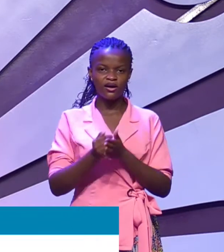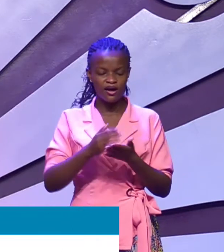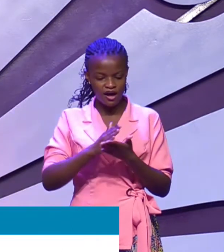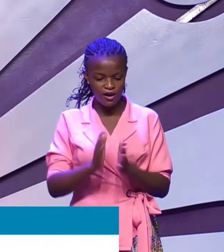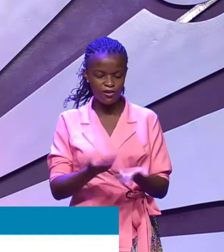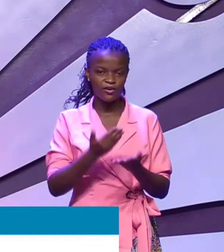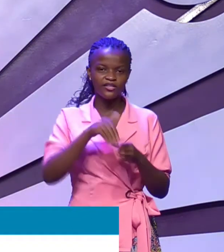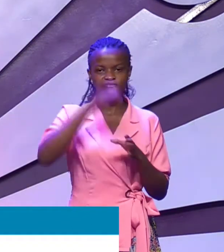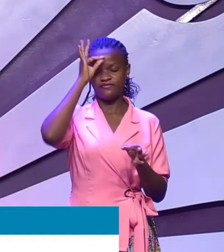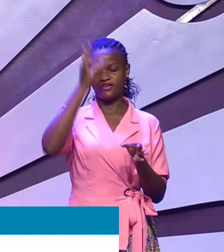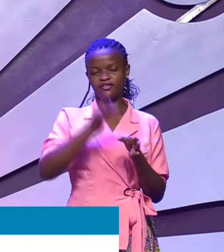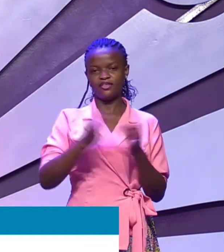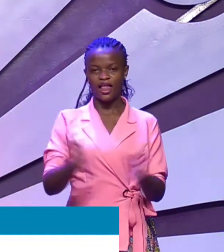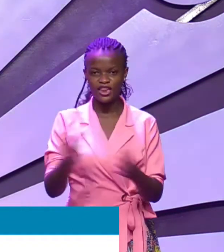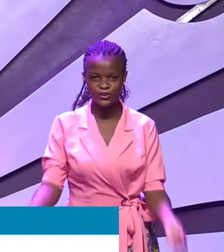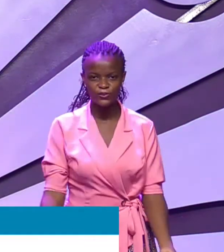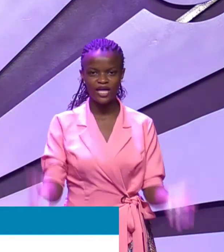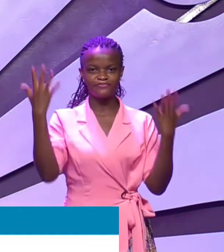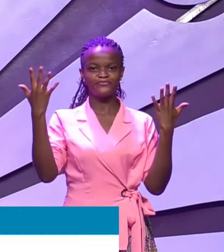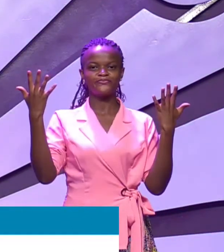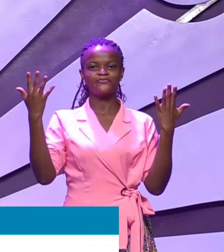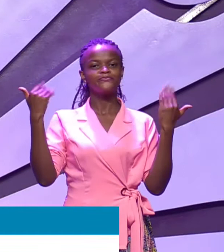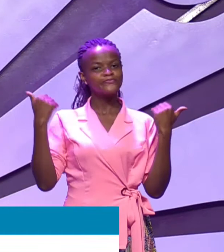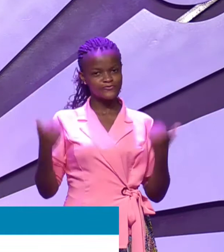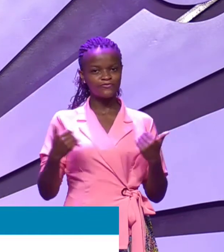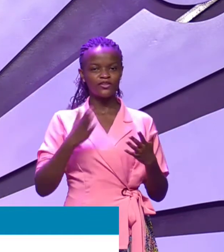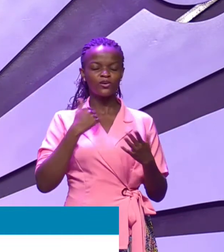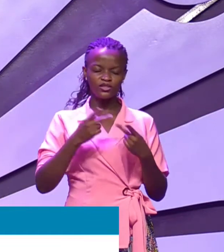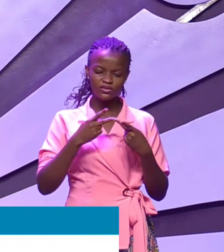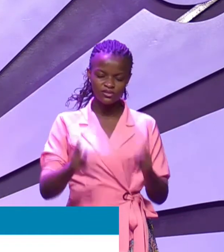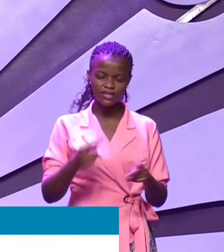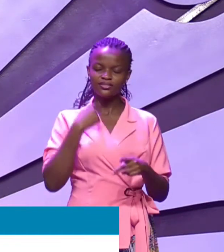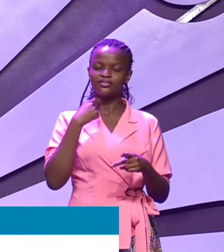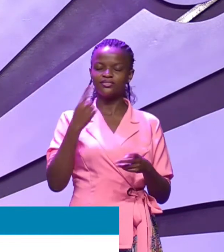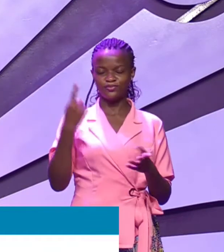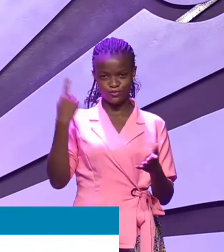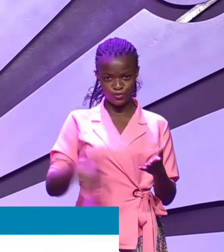Oh hallelujah I want to begin by saying this